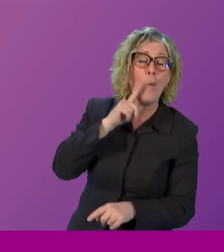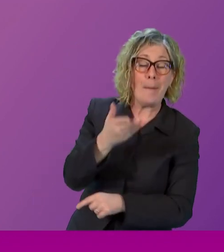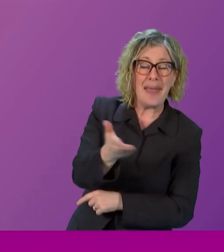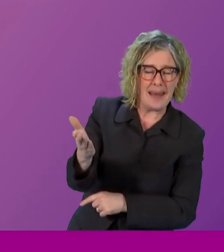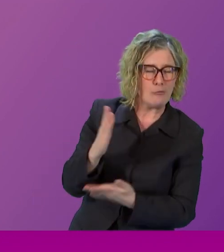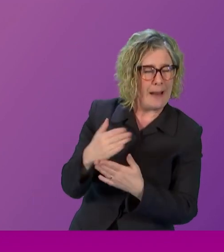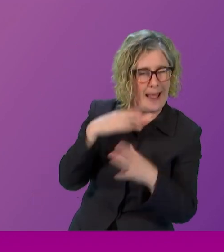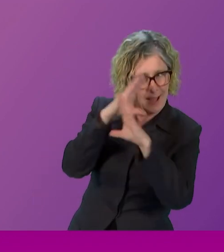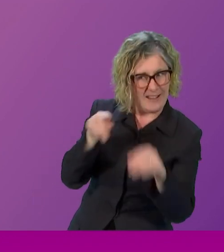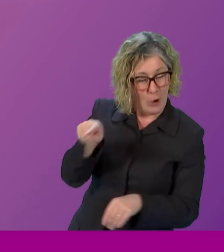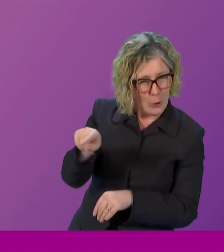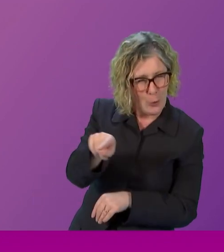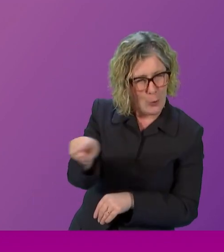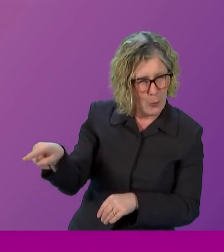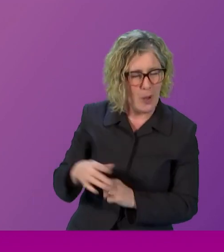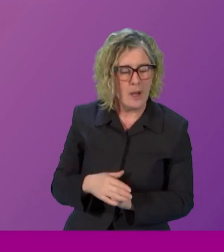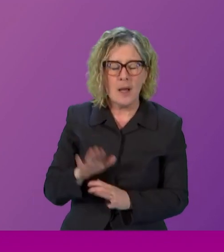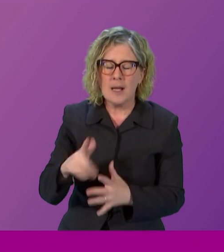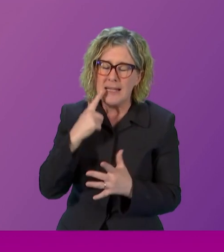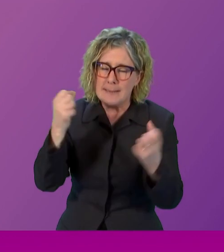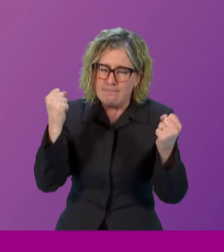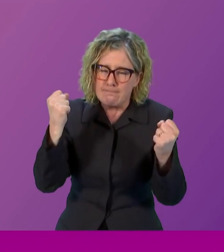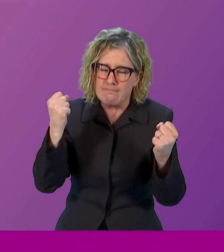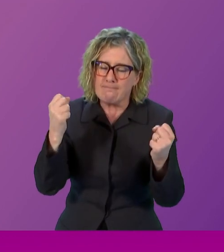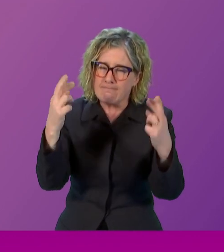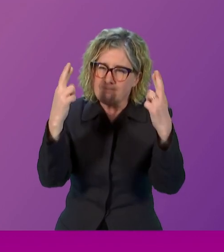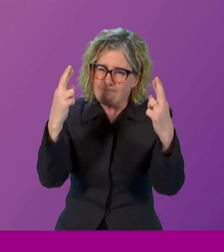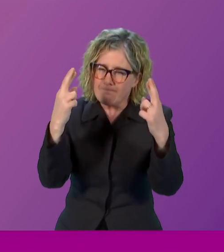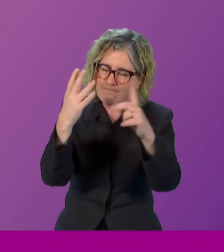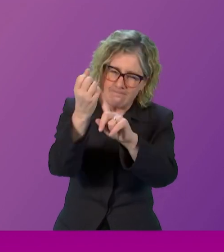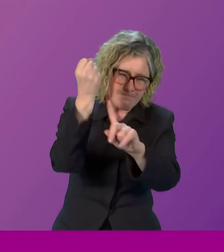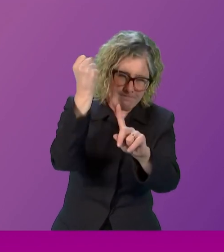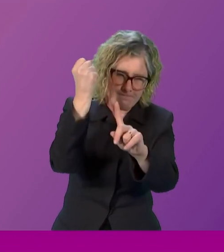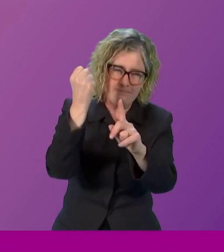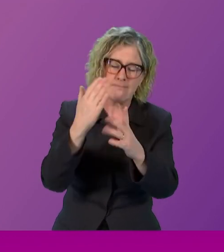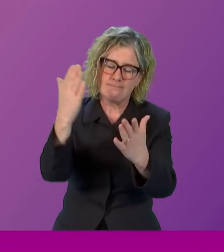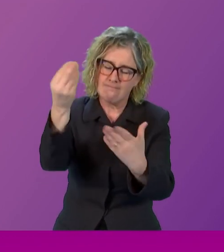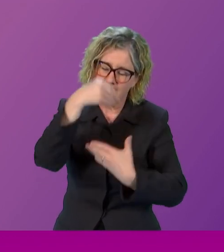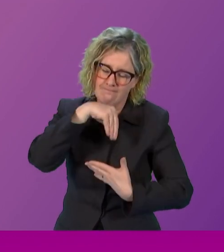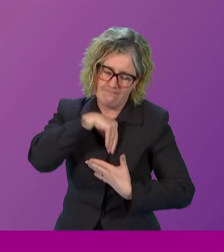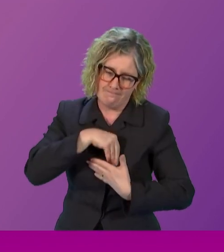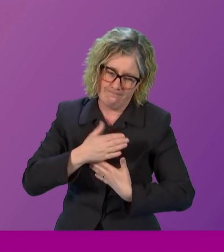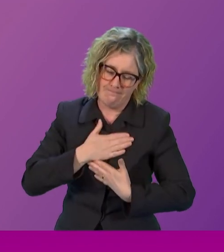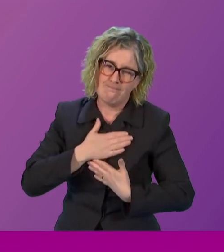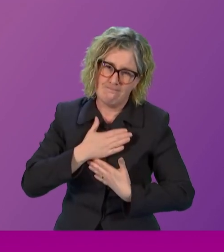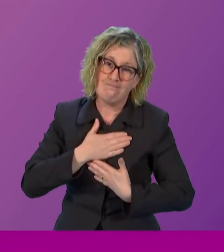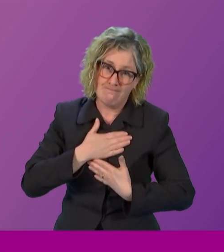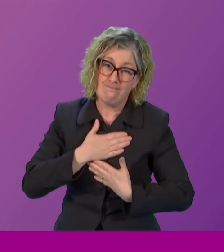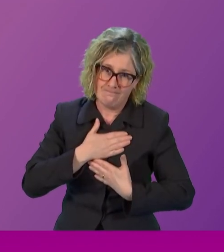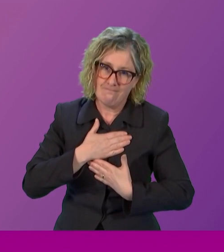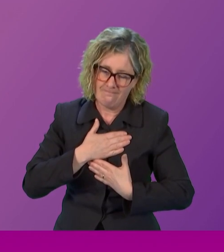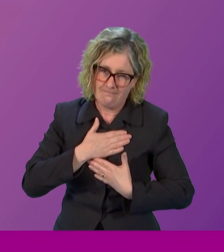keep the faith keep the hope keep the optimism in your heart make sure it's always